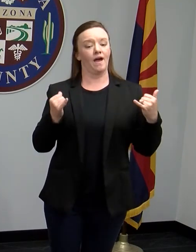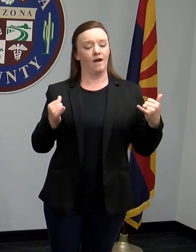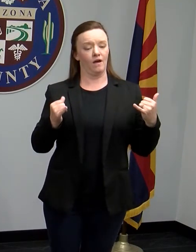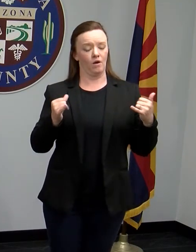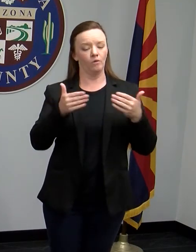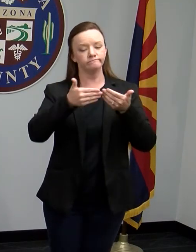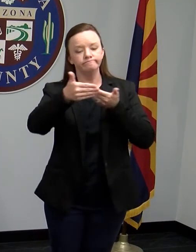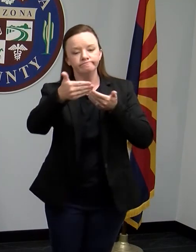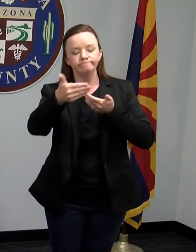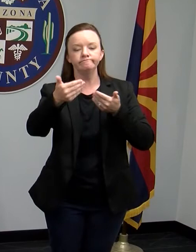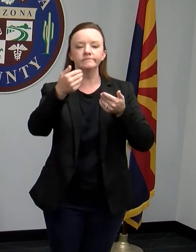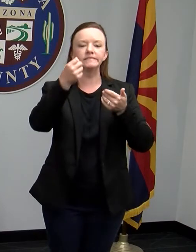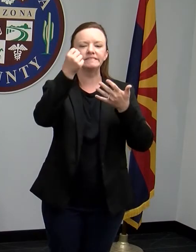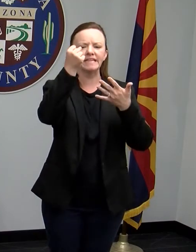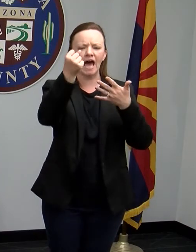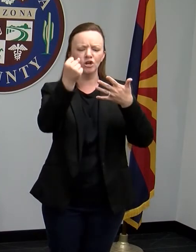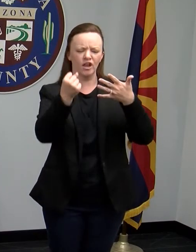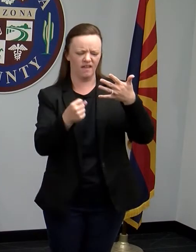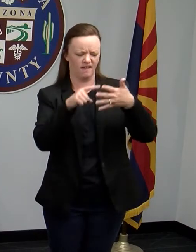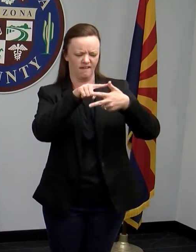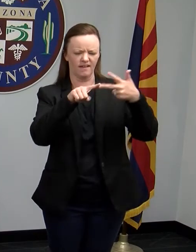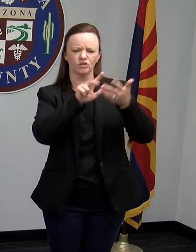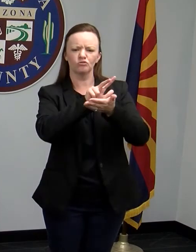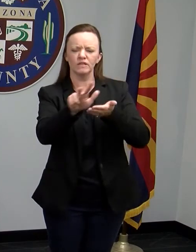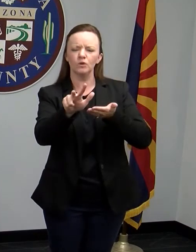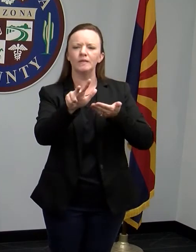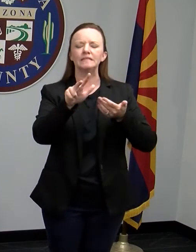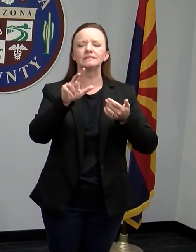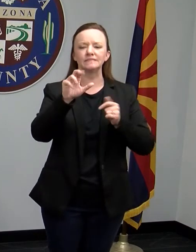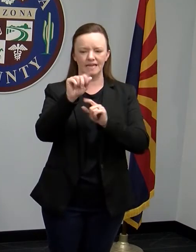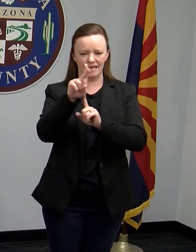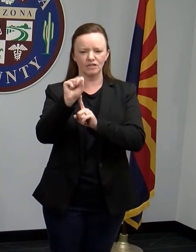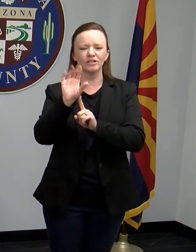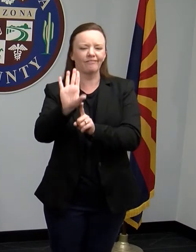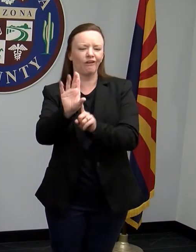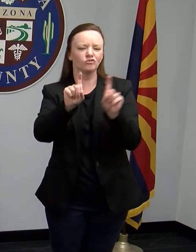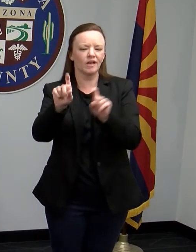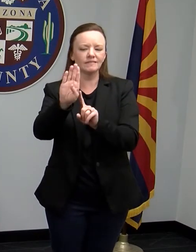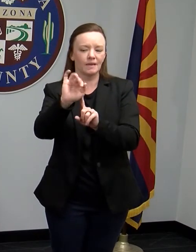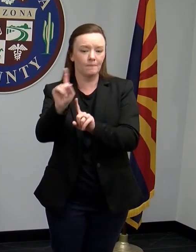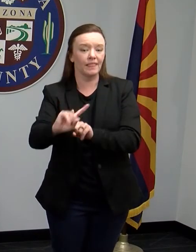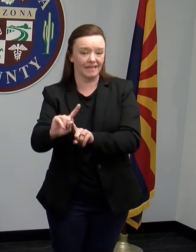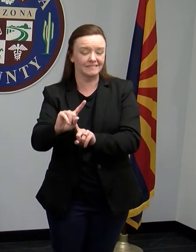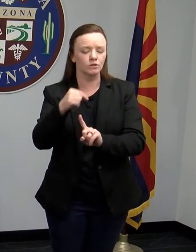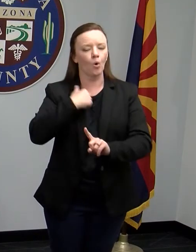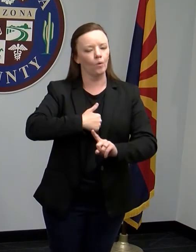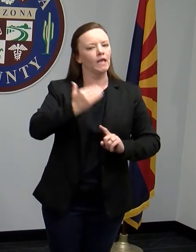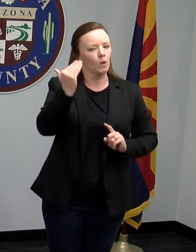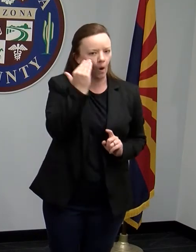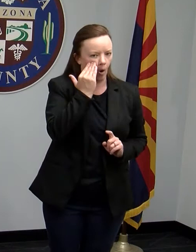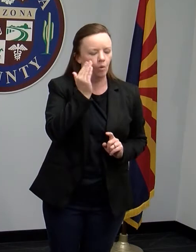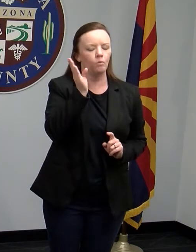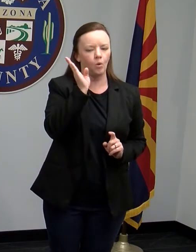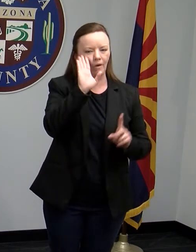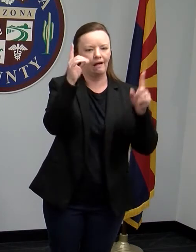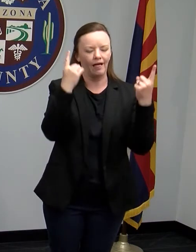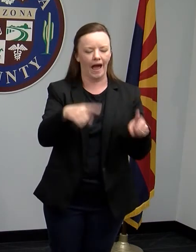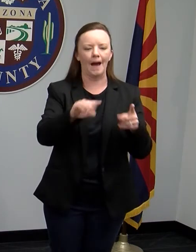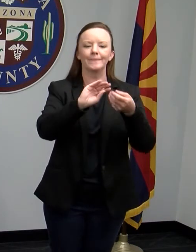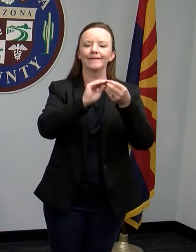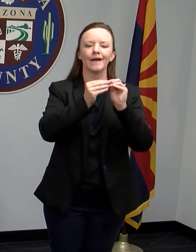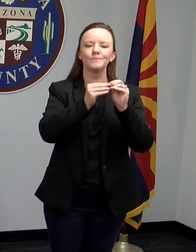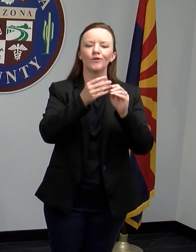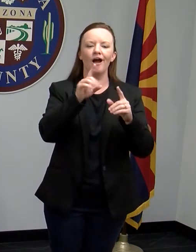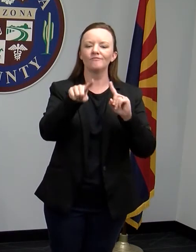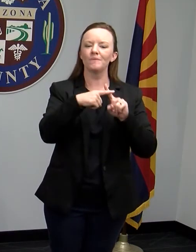over the next few Saturdays, or what ADHS calls the blitz, we know we're going to see a sudden increase in the number of